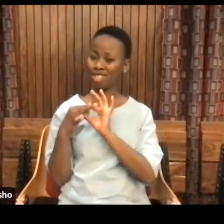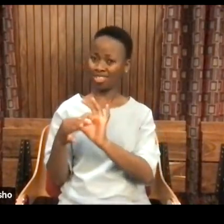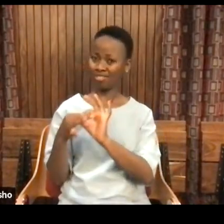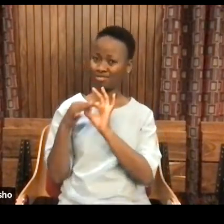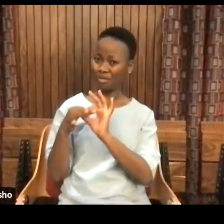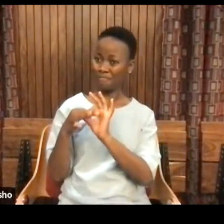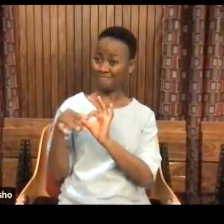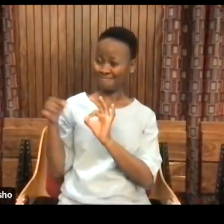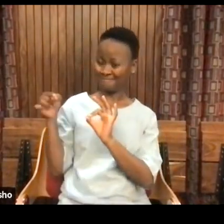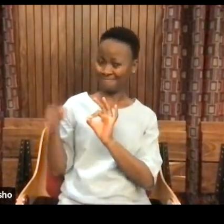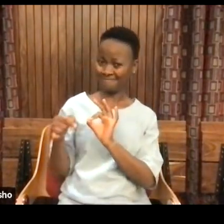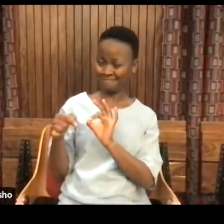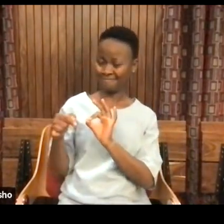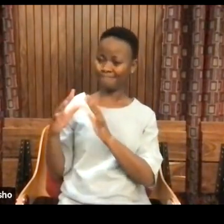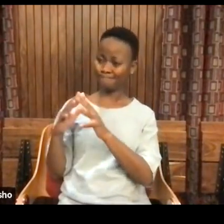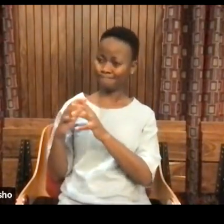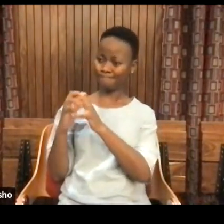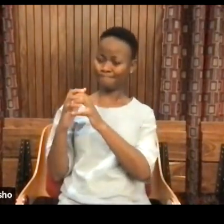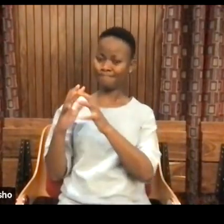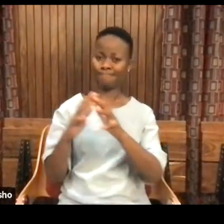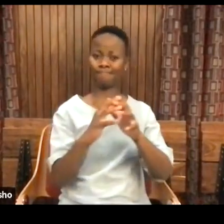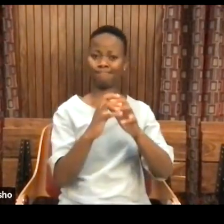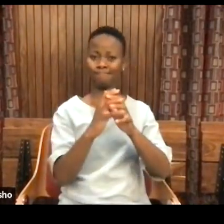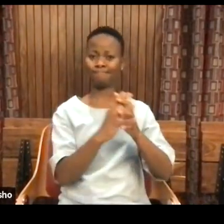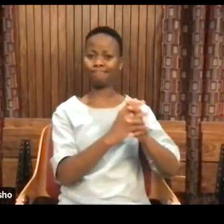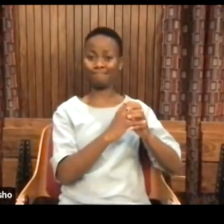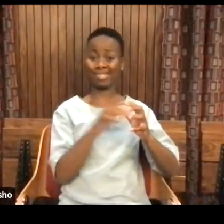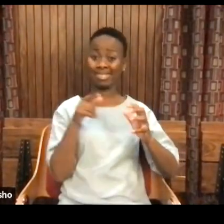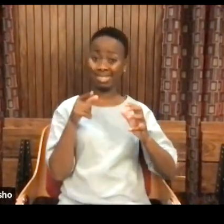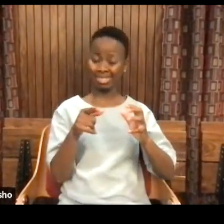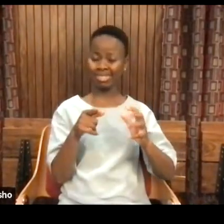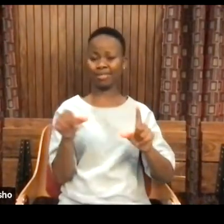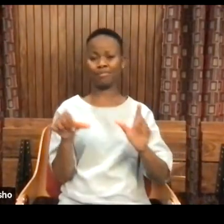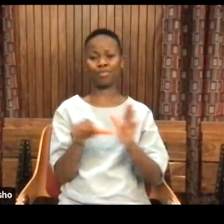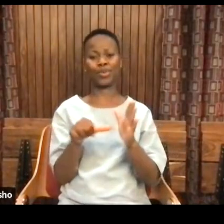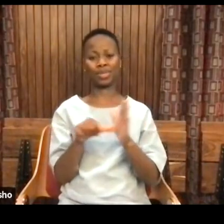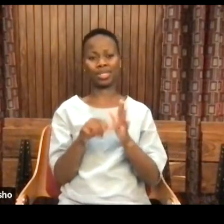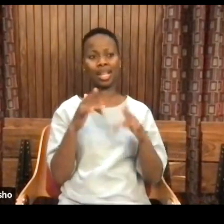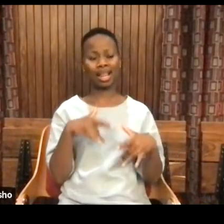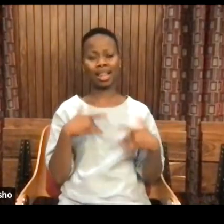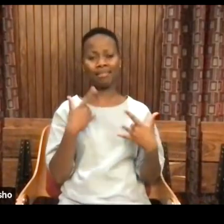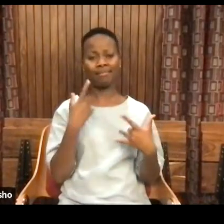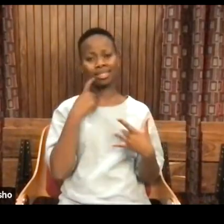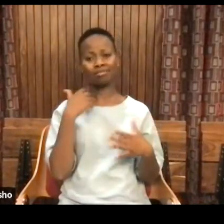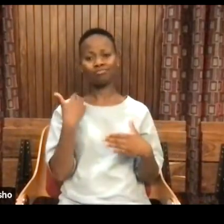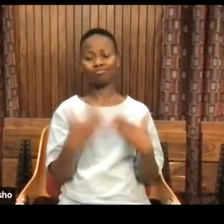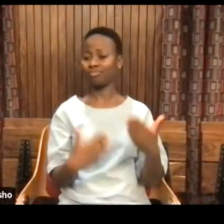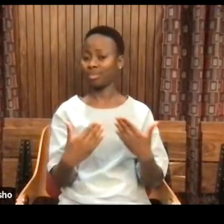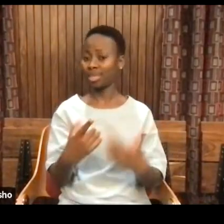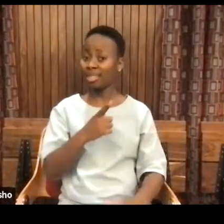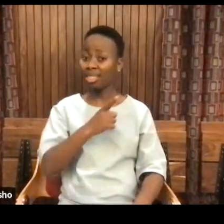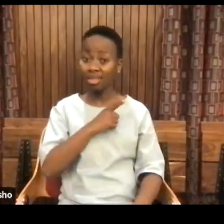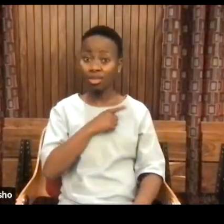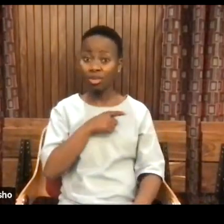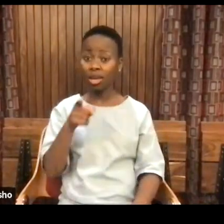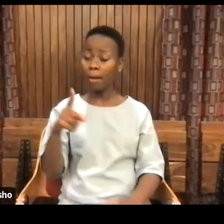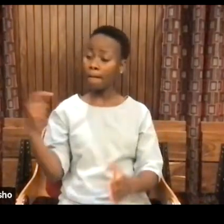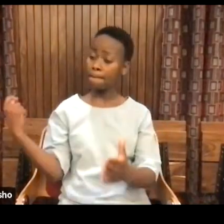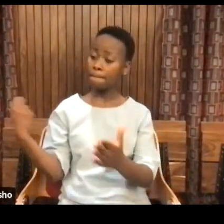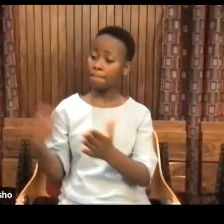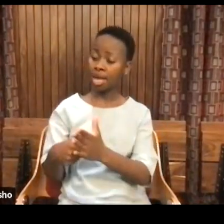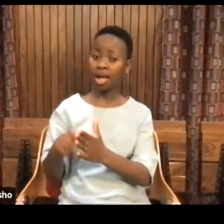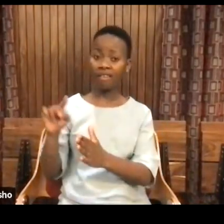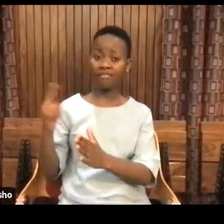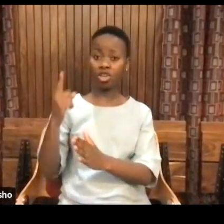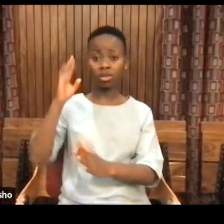intelligible to one another and are able to live. and that's why for instance when you get your first apartment, you get your